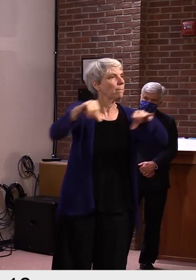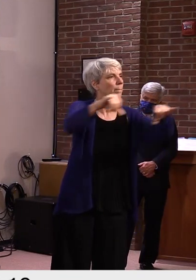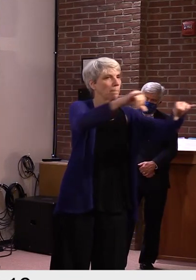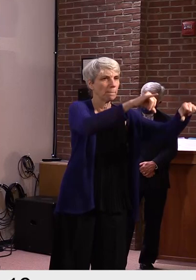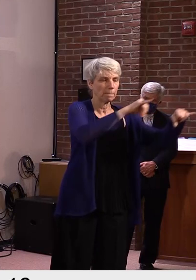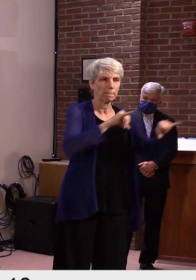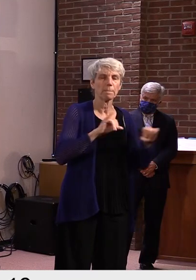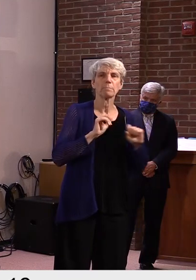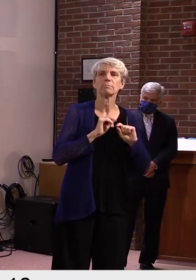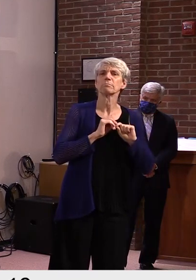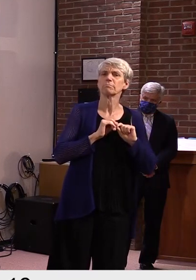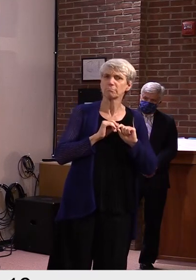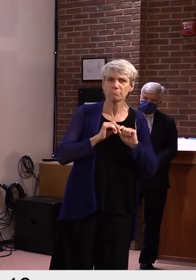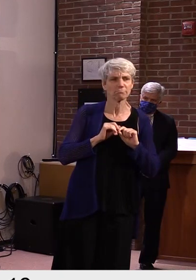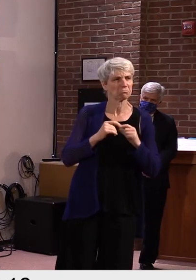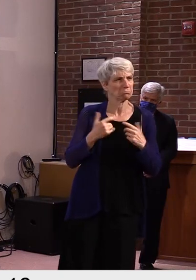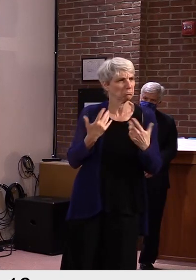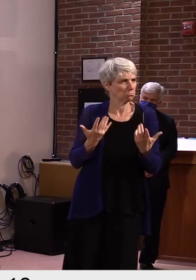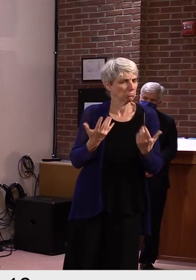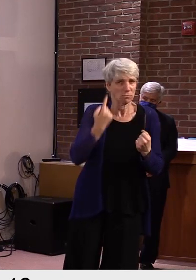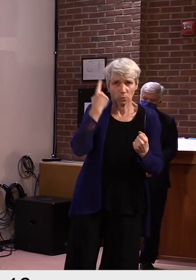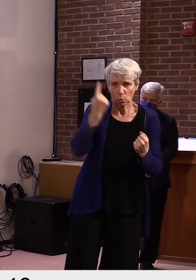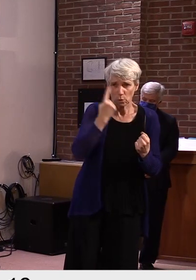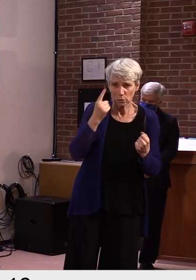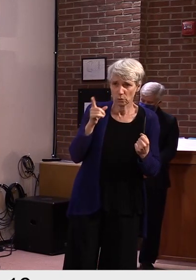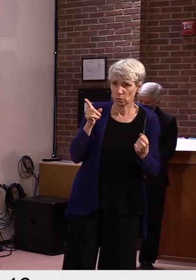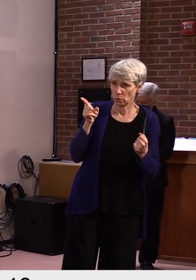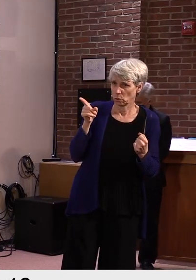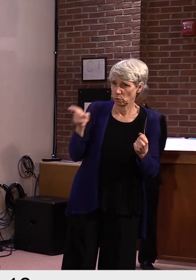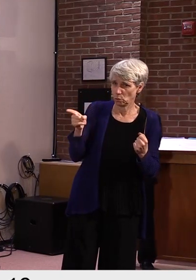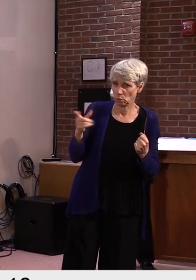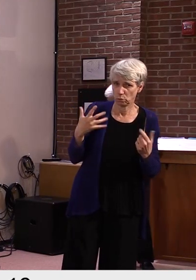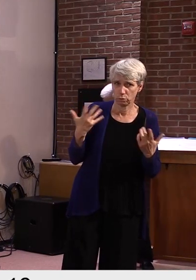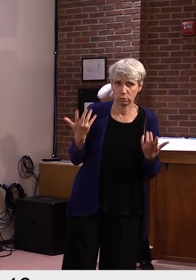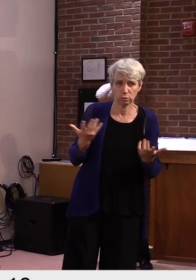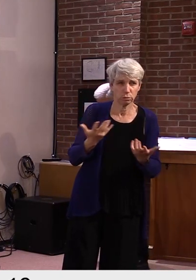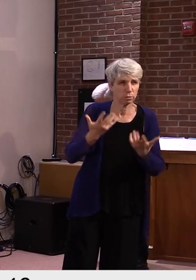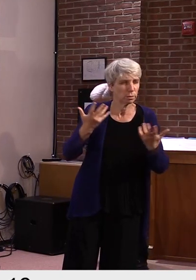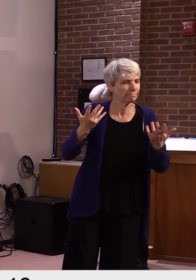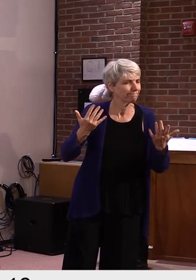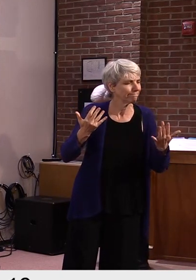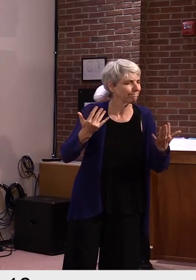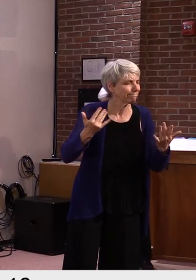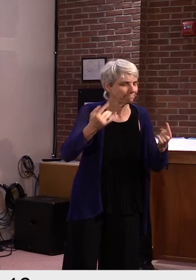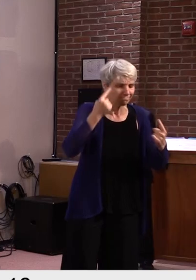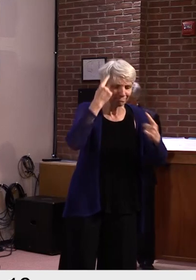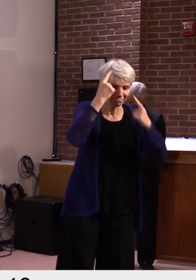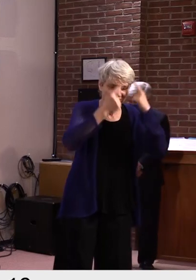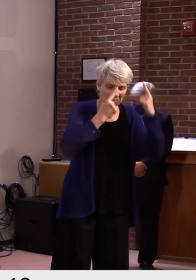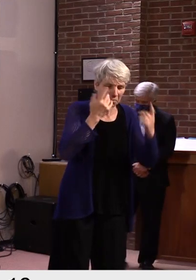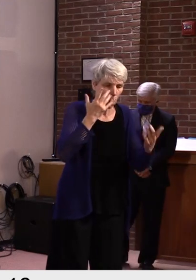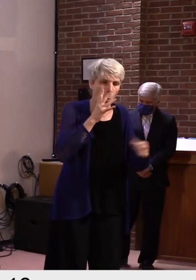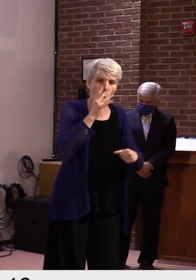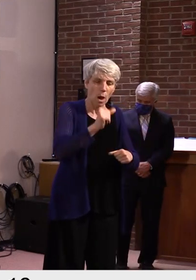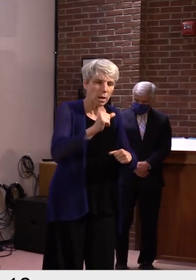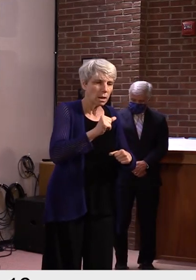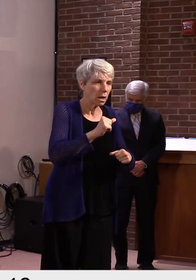made efforts to try to put together a regional